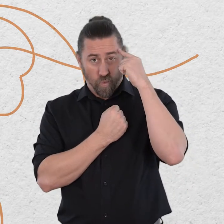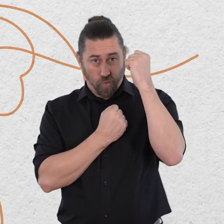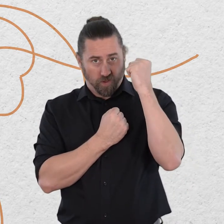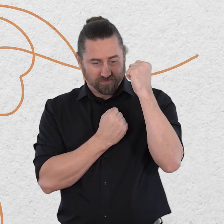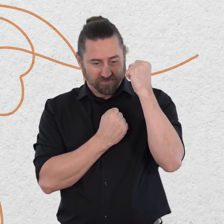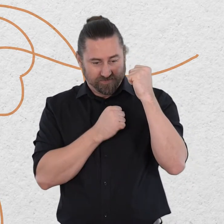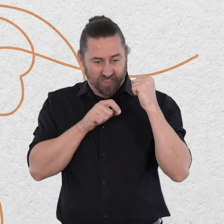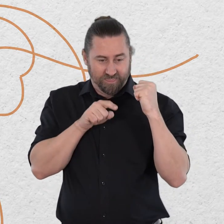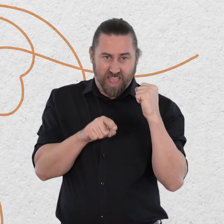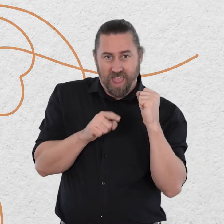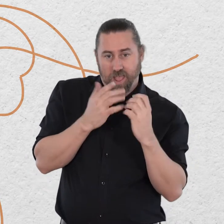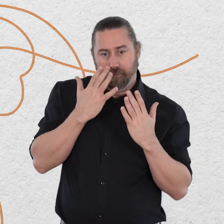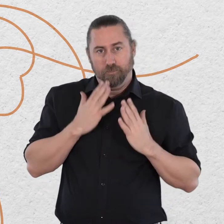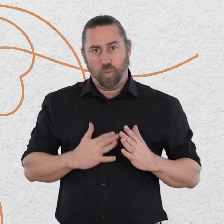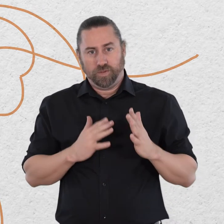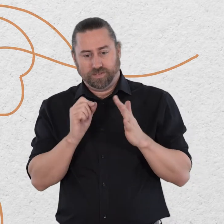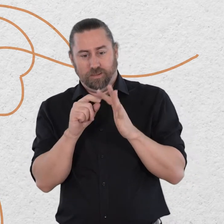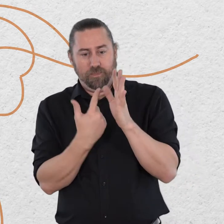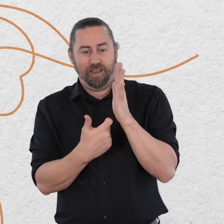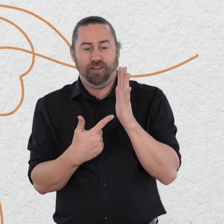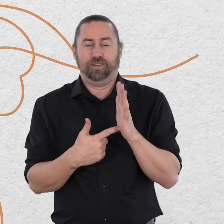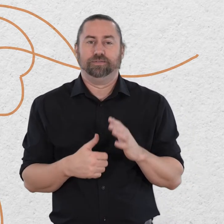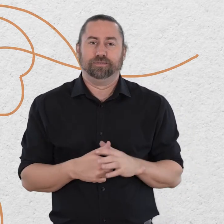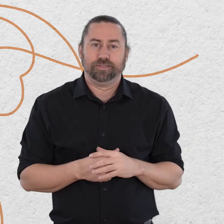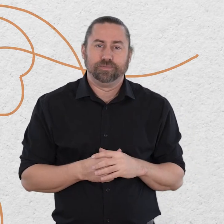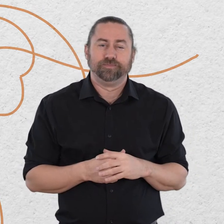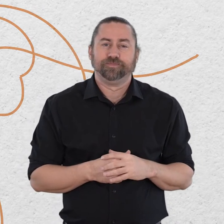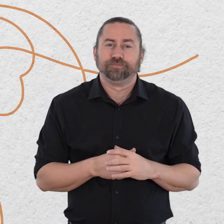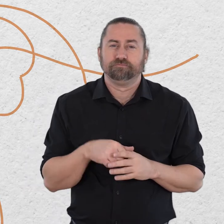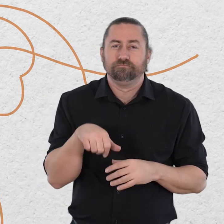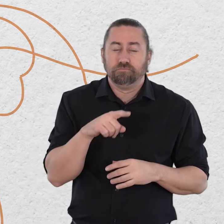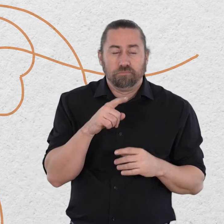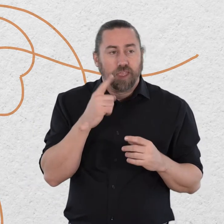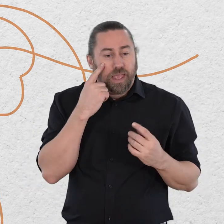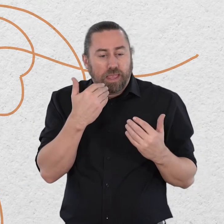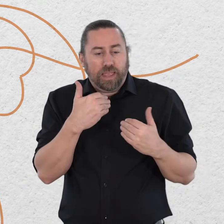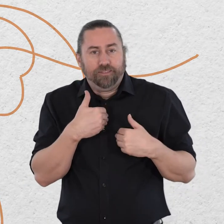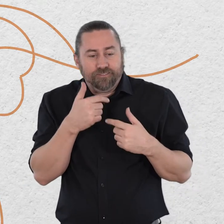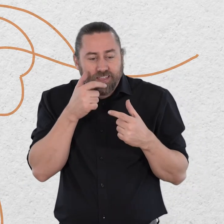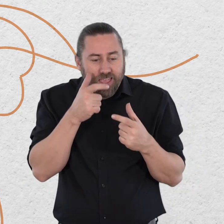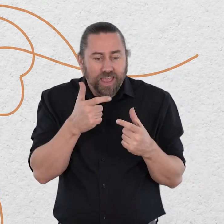may you get the care and support that you need and nourishment